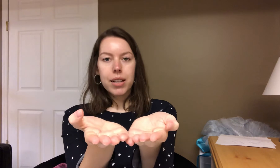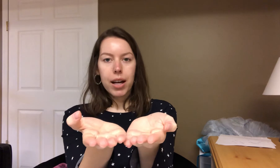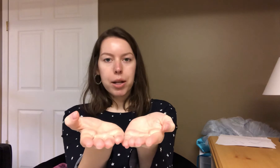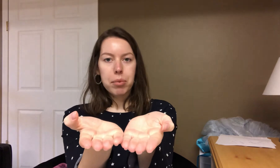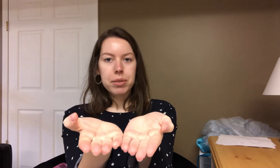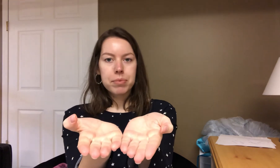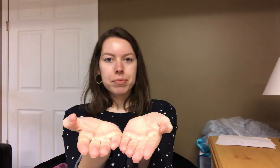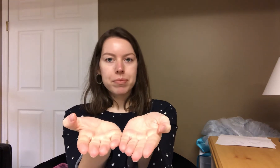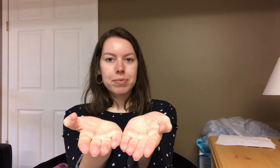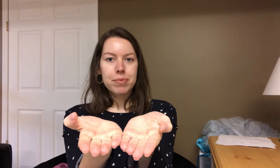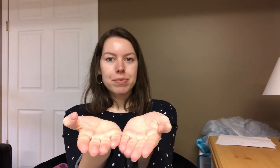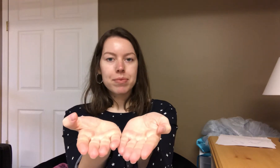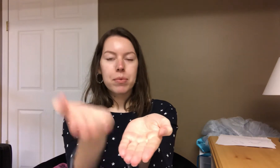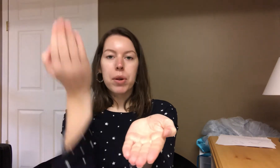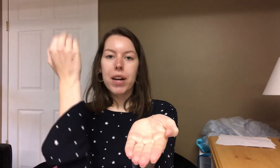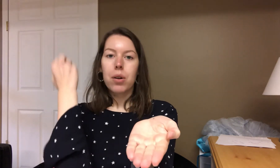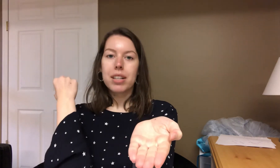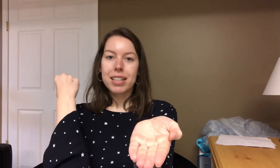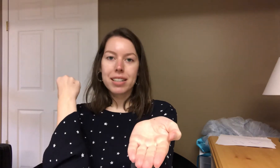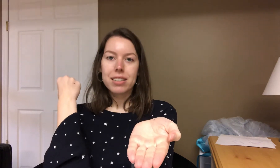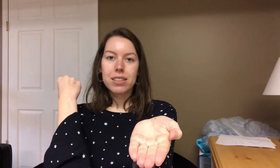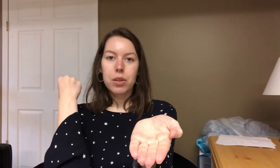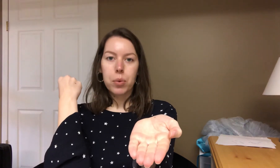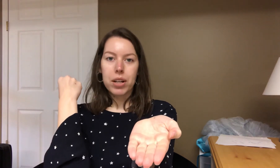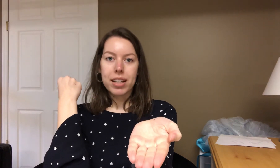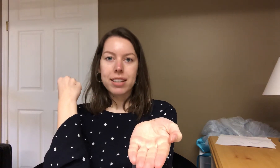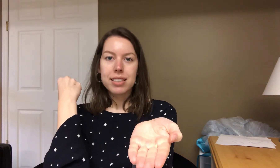Cub. Cub. Without kuh the word is.